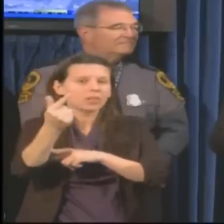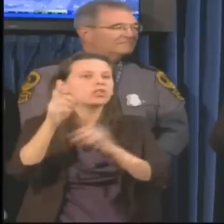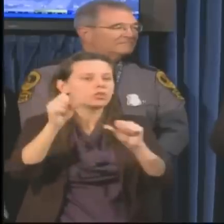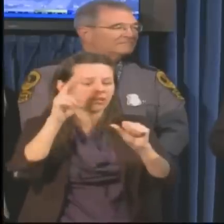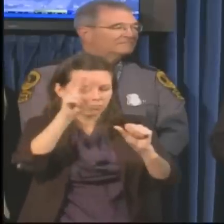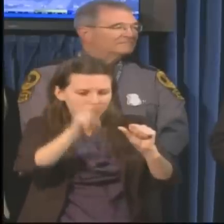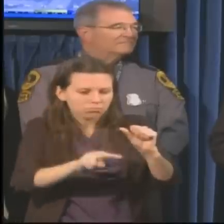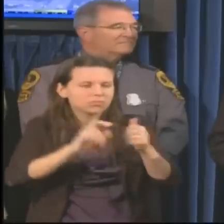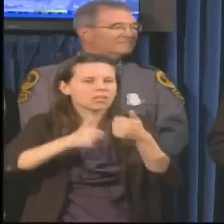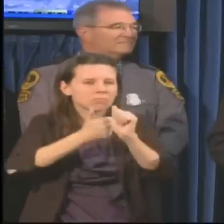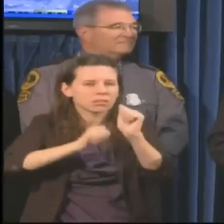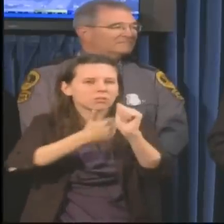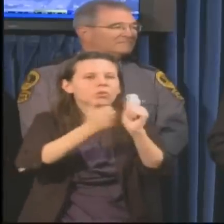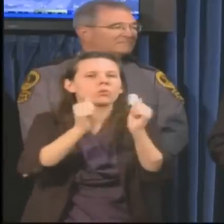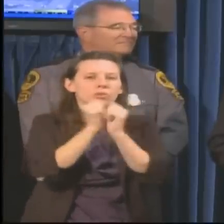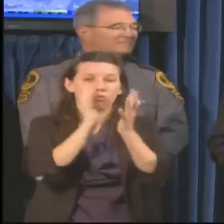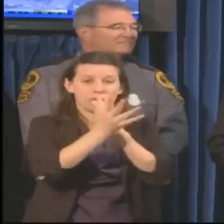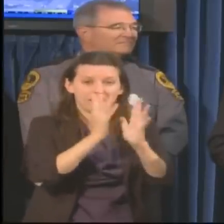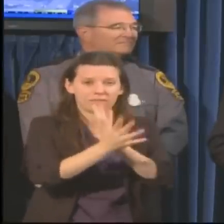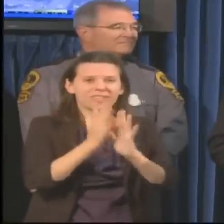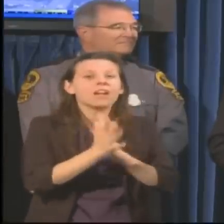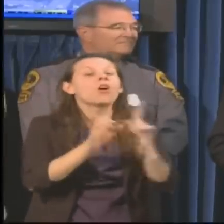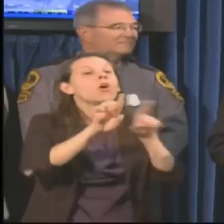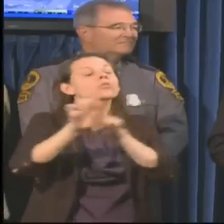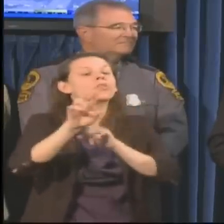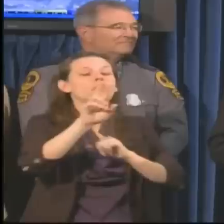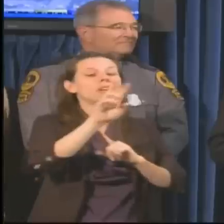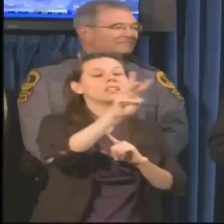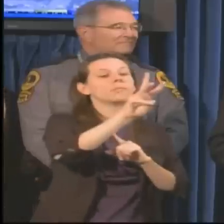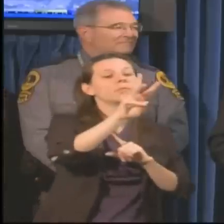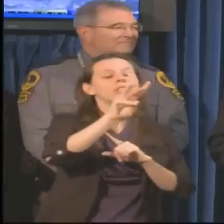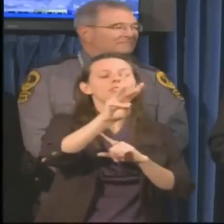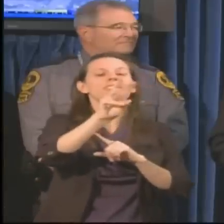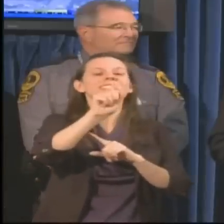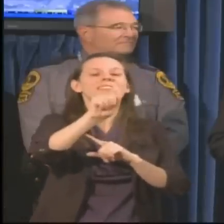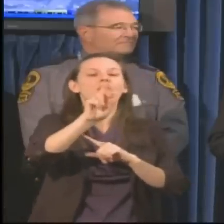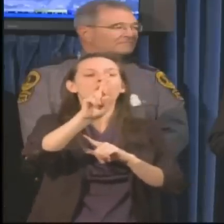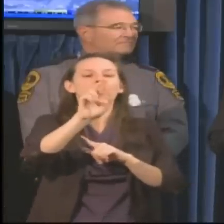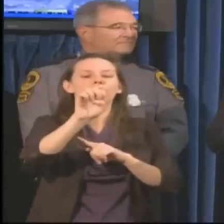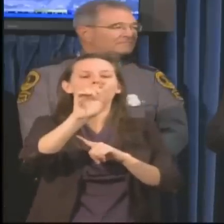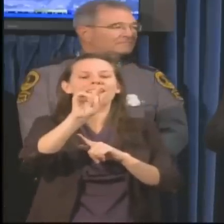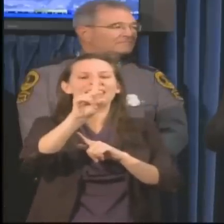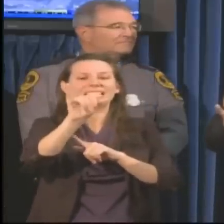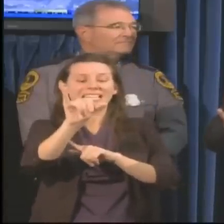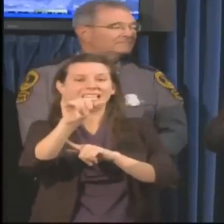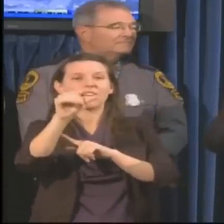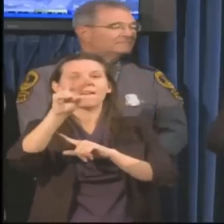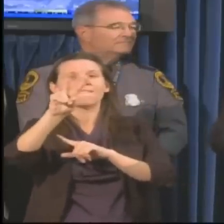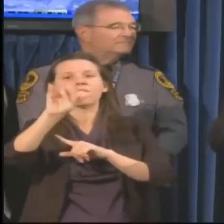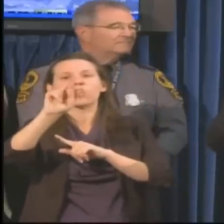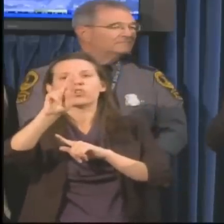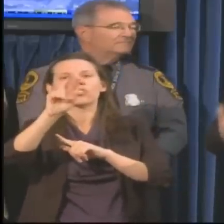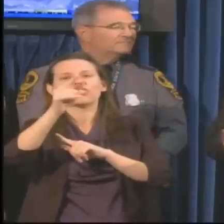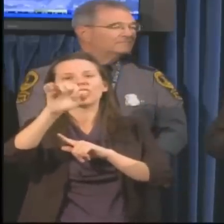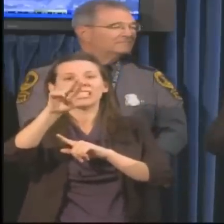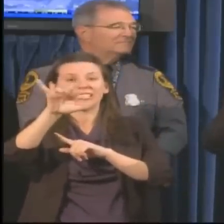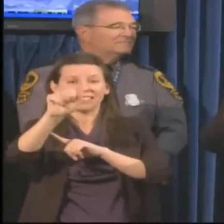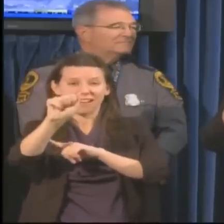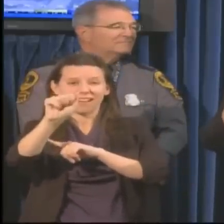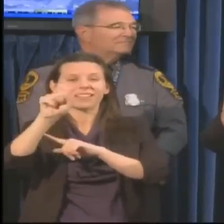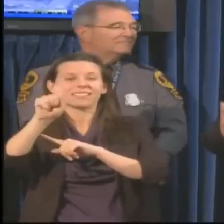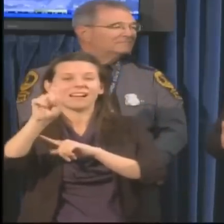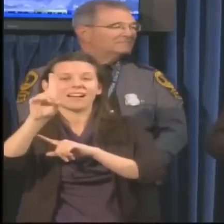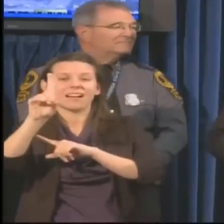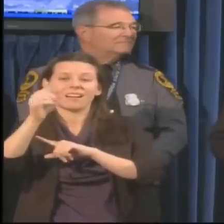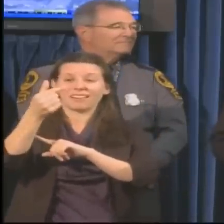points available on ReadyVirginia.gov, www.readyvirginia.gov. There's a lot of information about preparedness